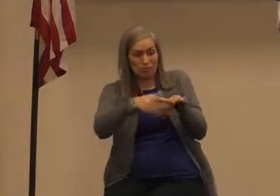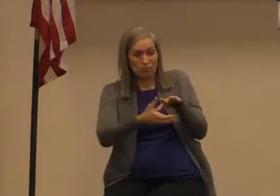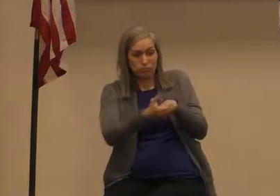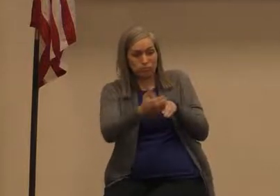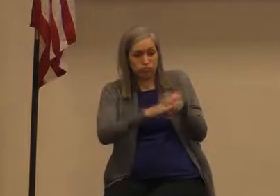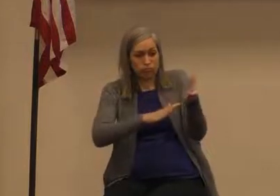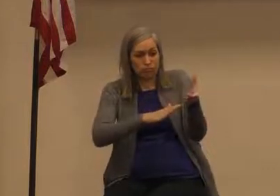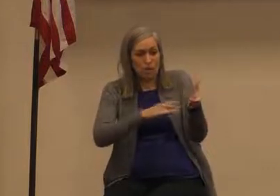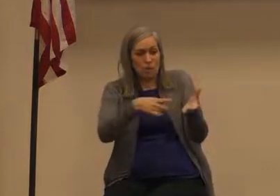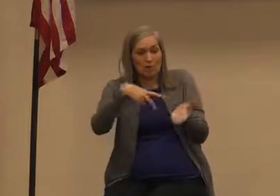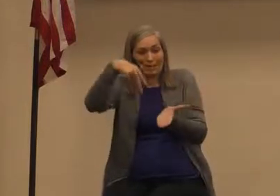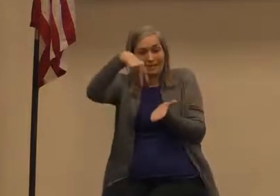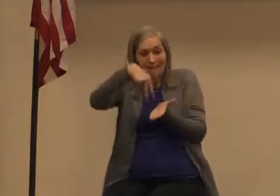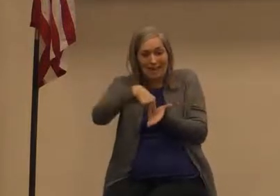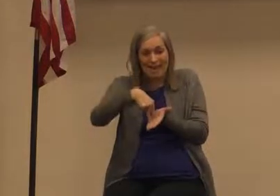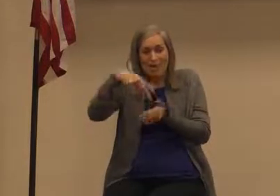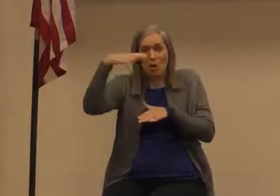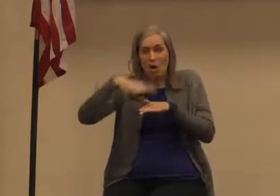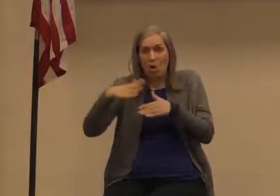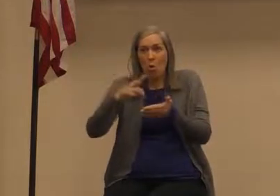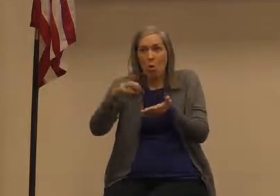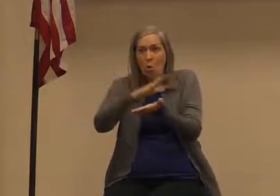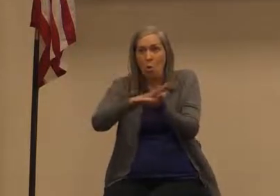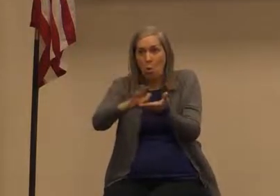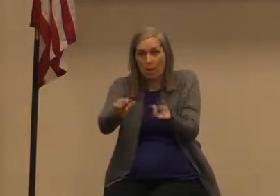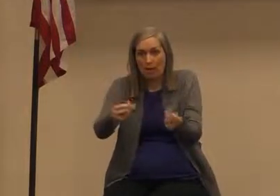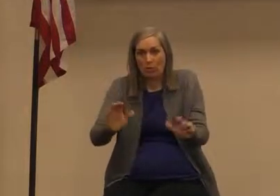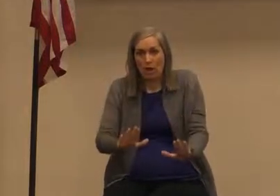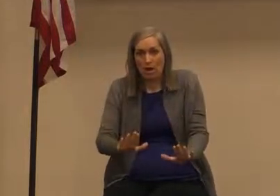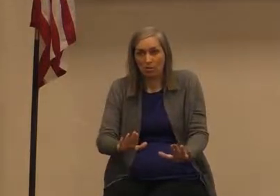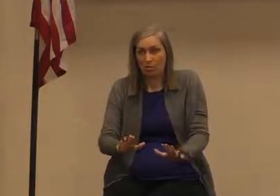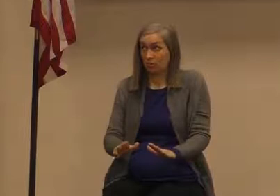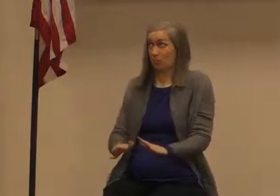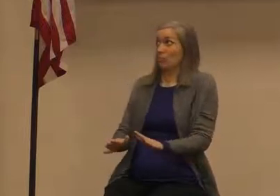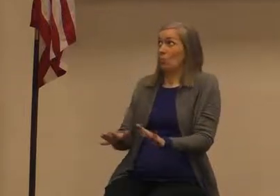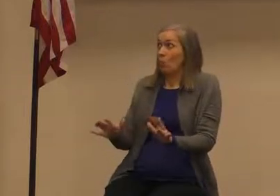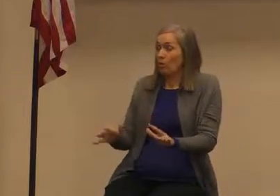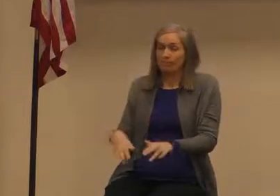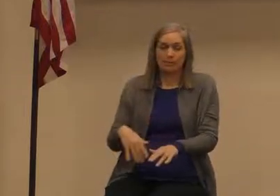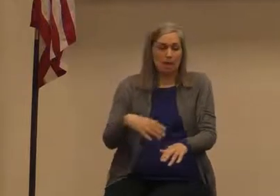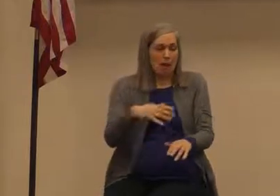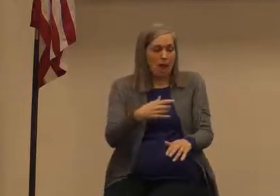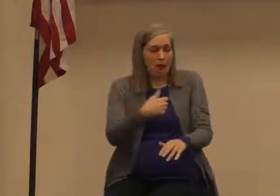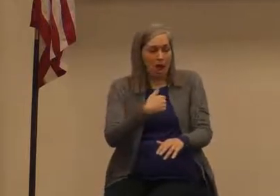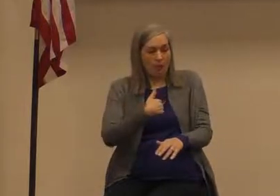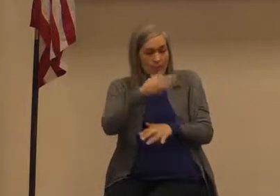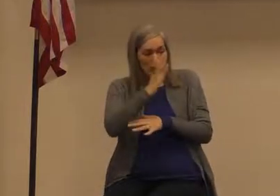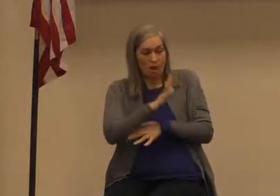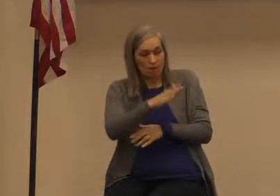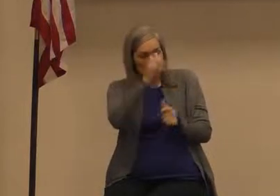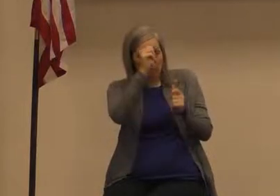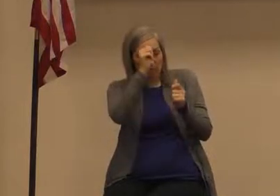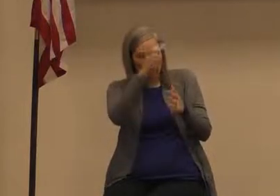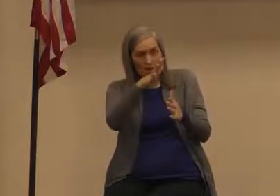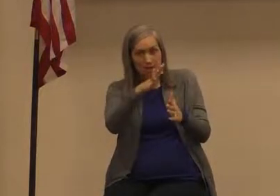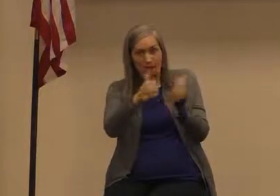ground and he said I am the God of your father the God of Abraham the God of Isaac and the God of Jacob and